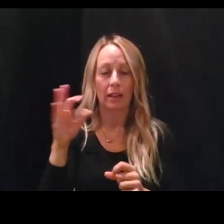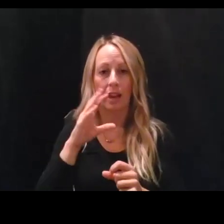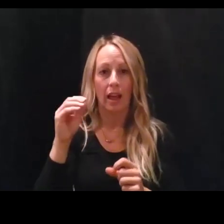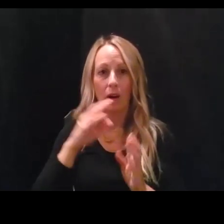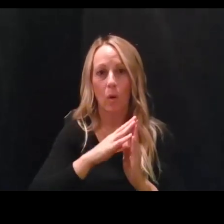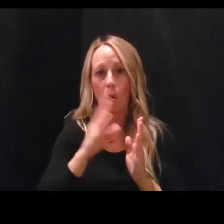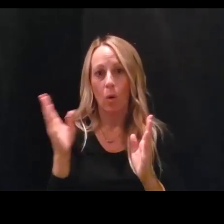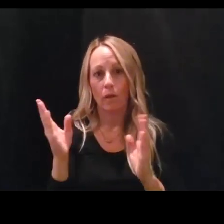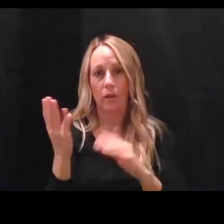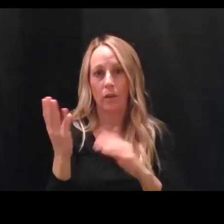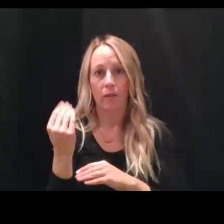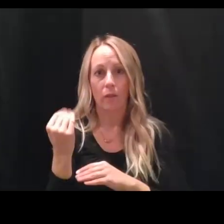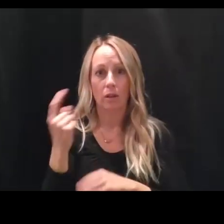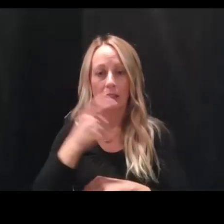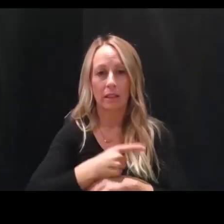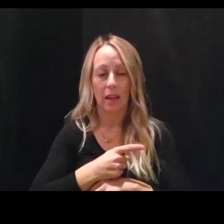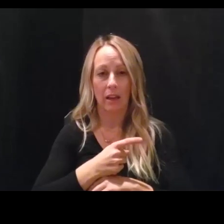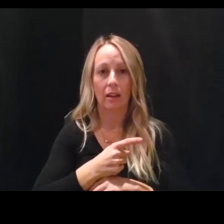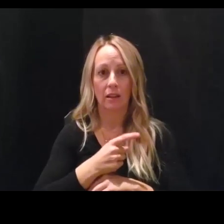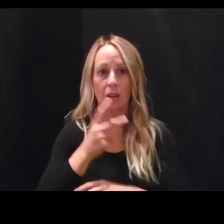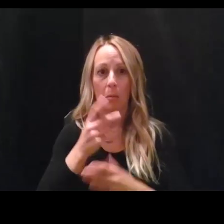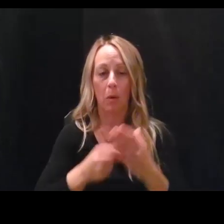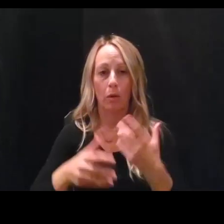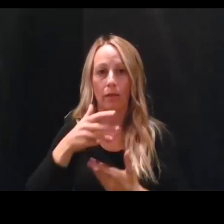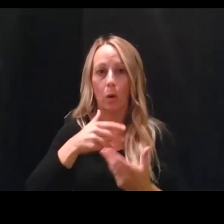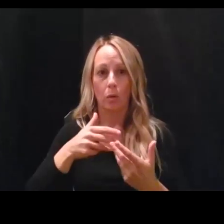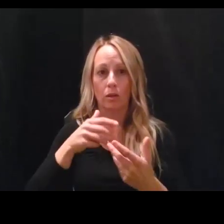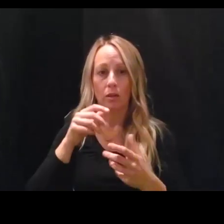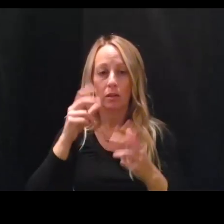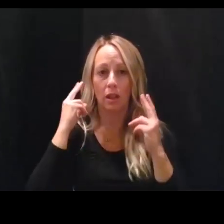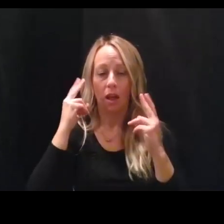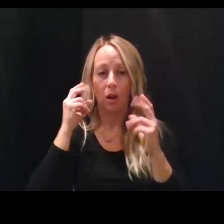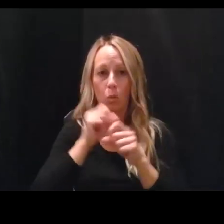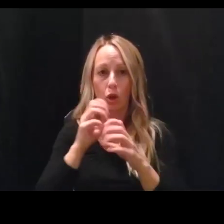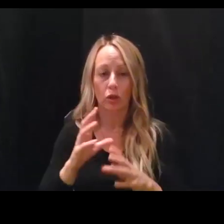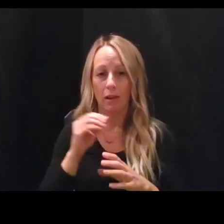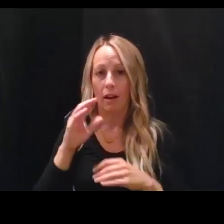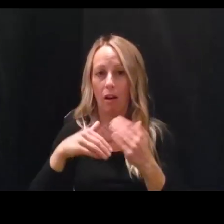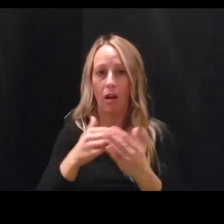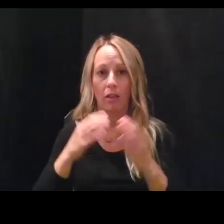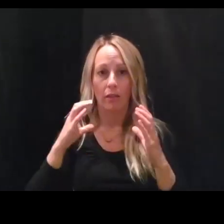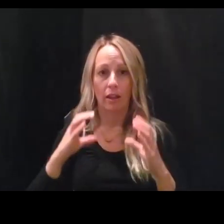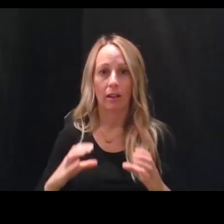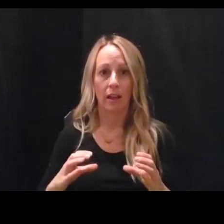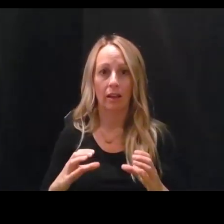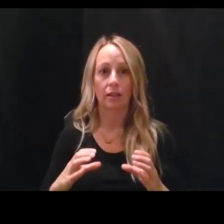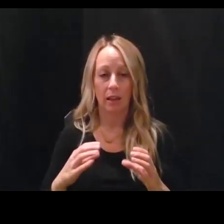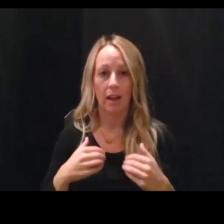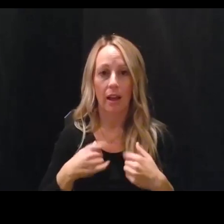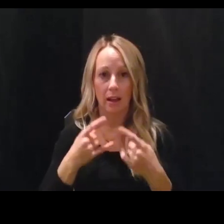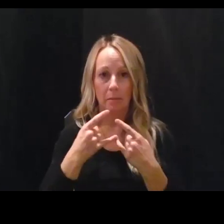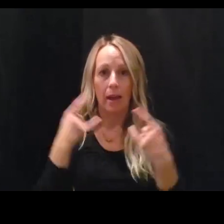during which both of those salon workers and all of their clients, uh, wore masks.